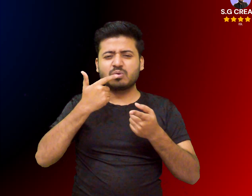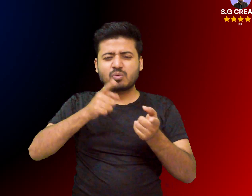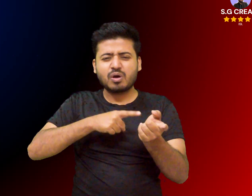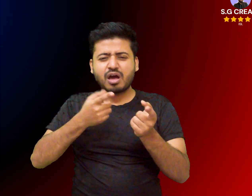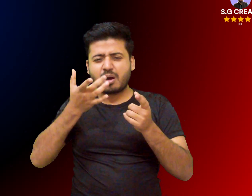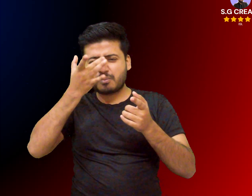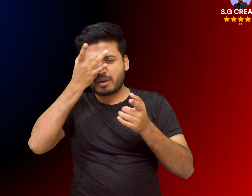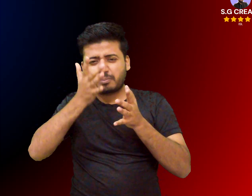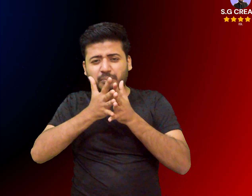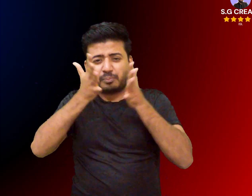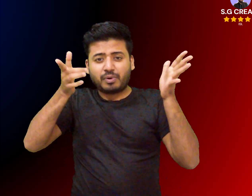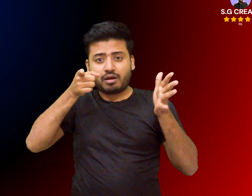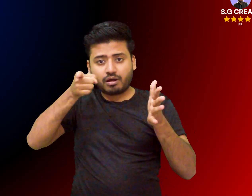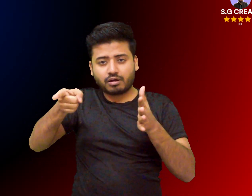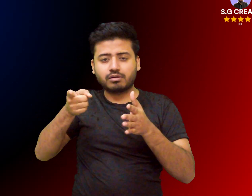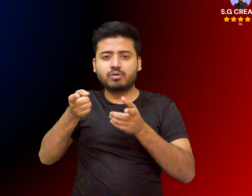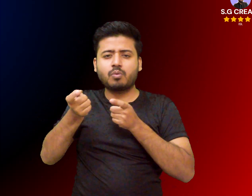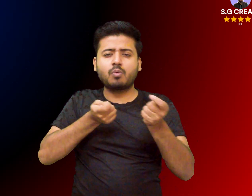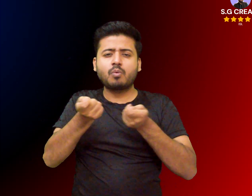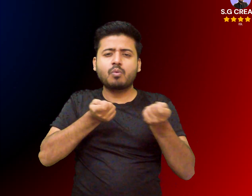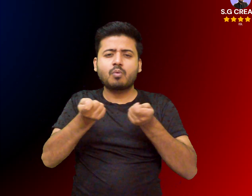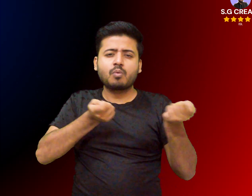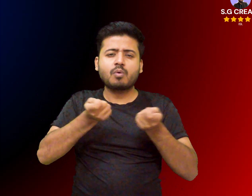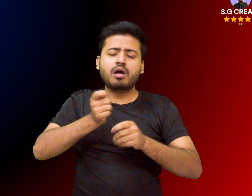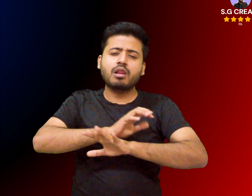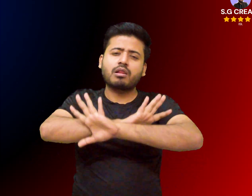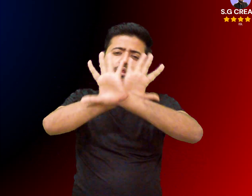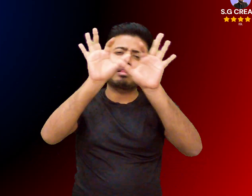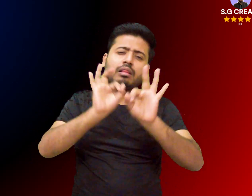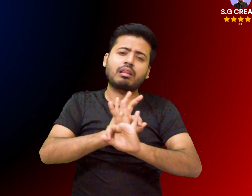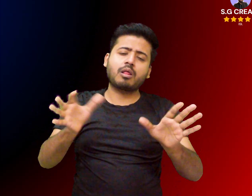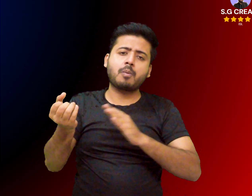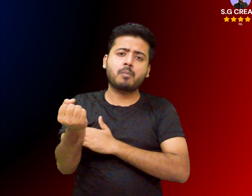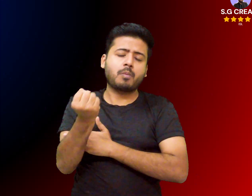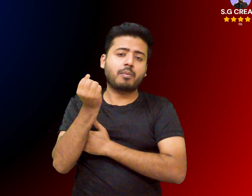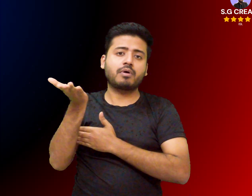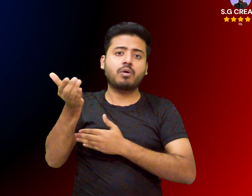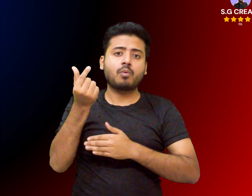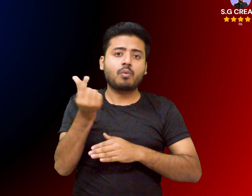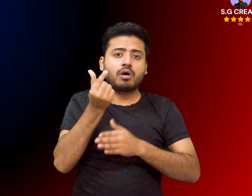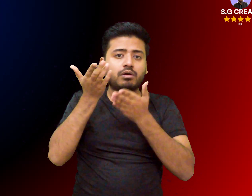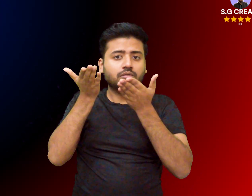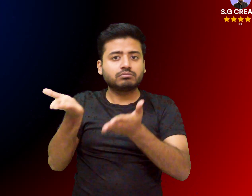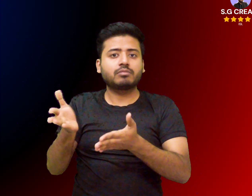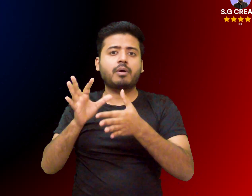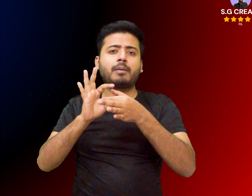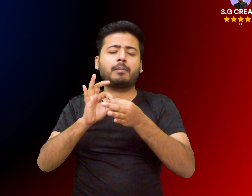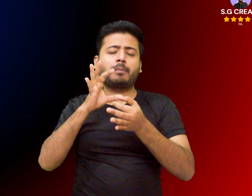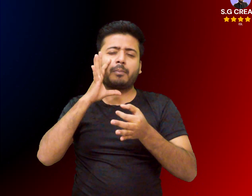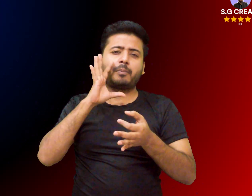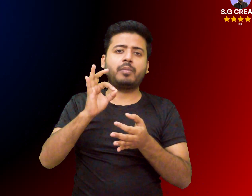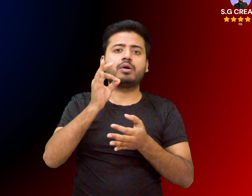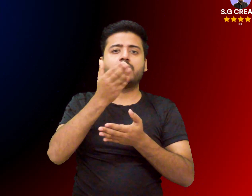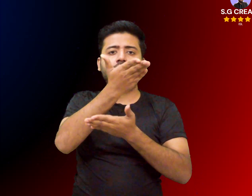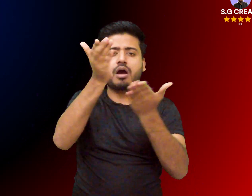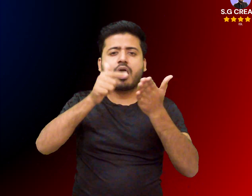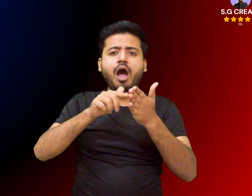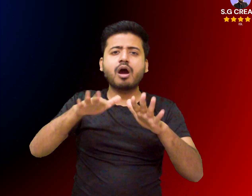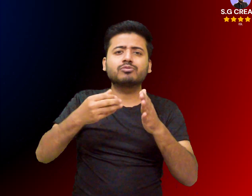dandelion tea is generally considered safe for most people but it can cause allergic reactions especially in those with allergies